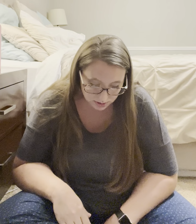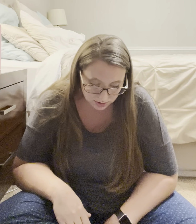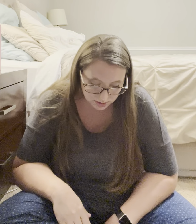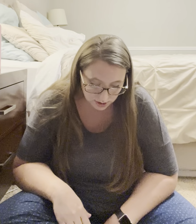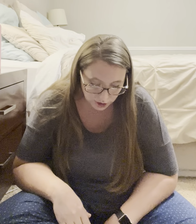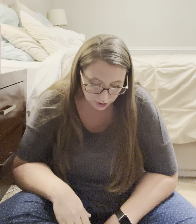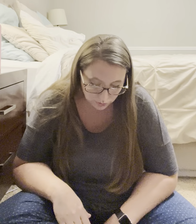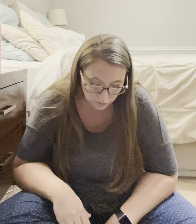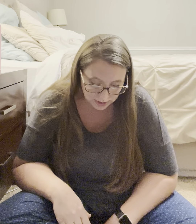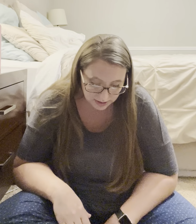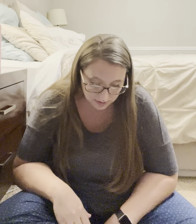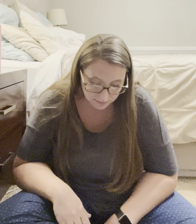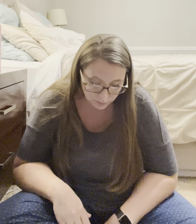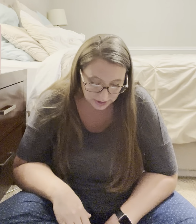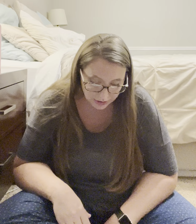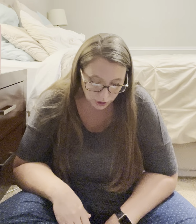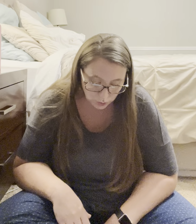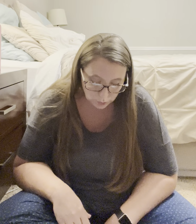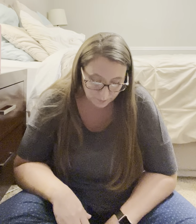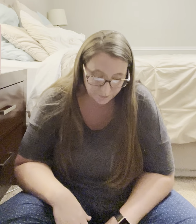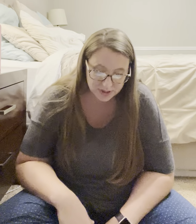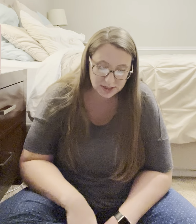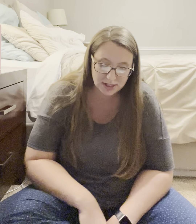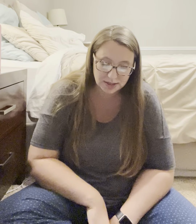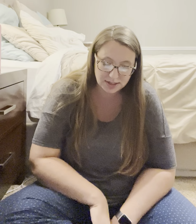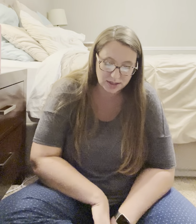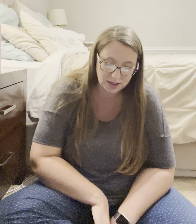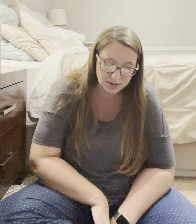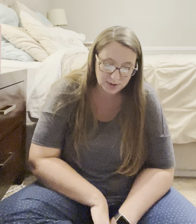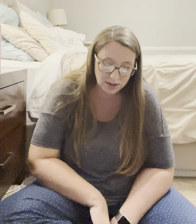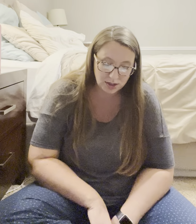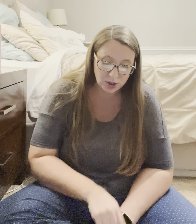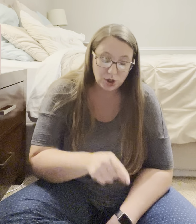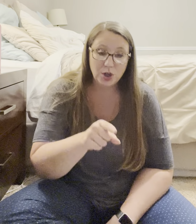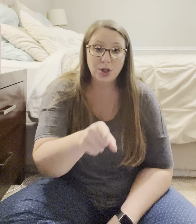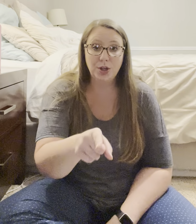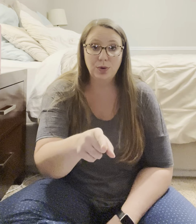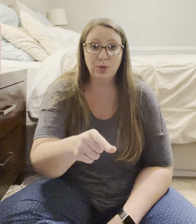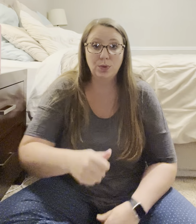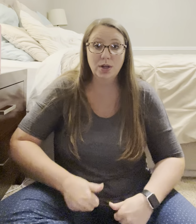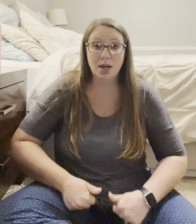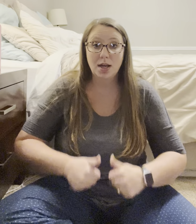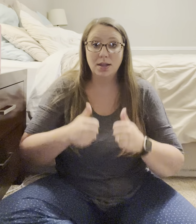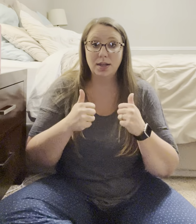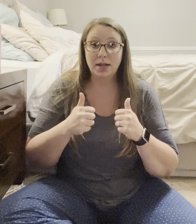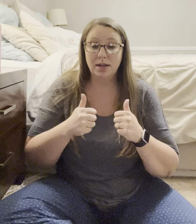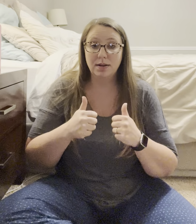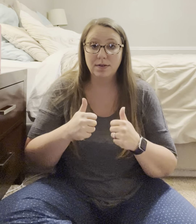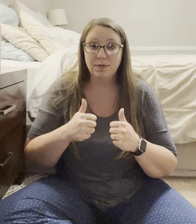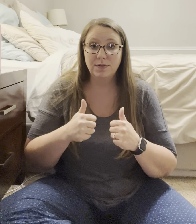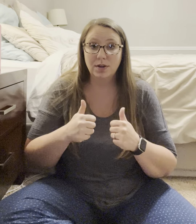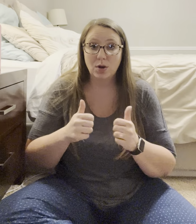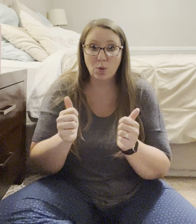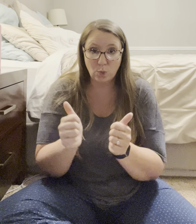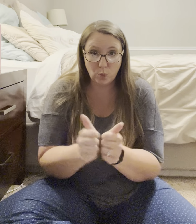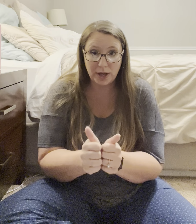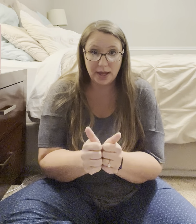You live with who. It's the exact last one. You live with.